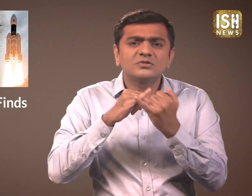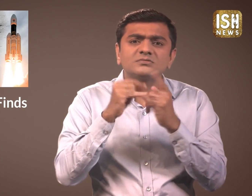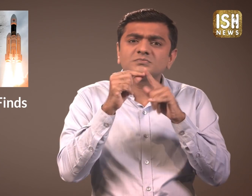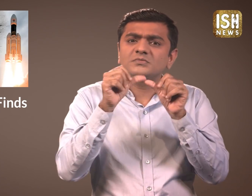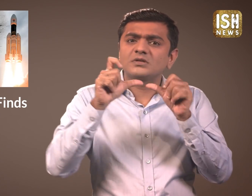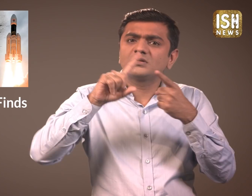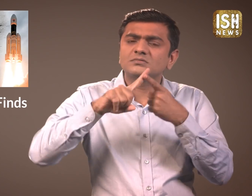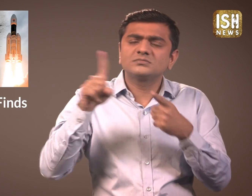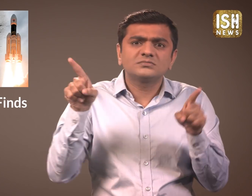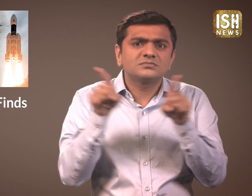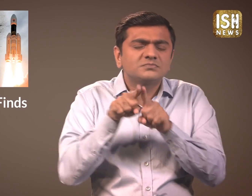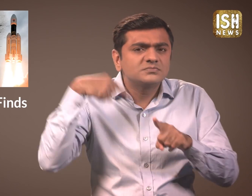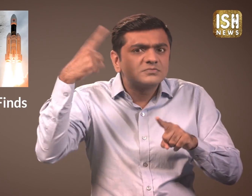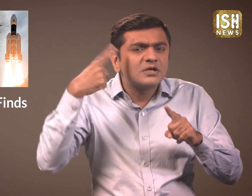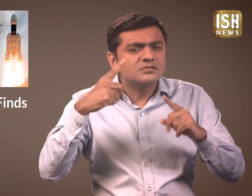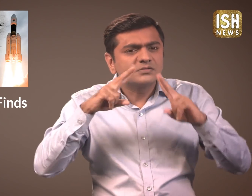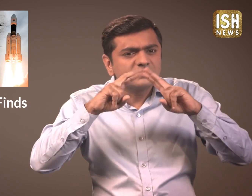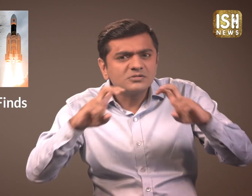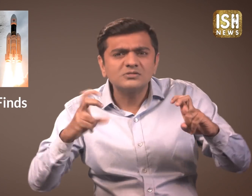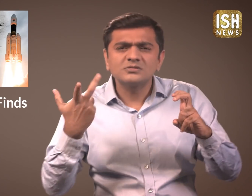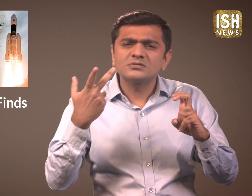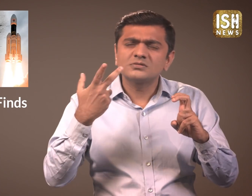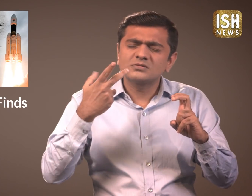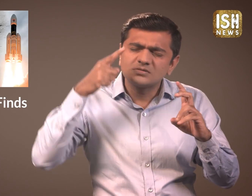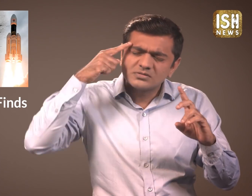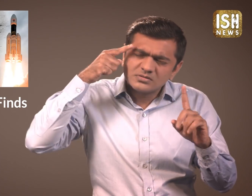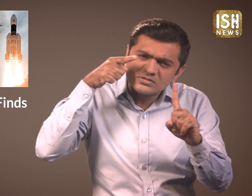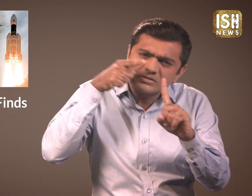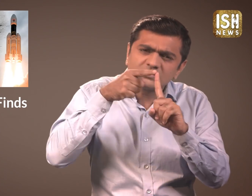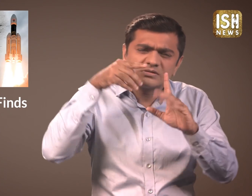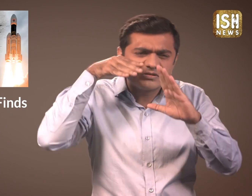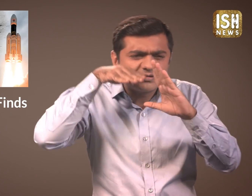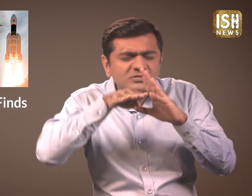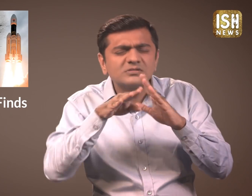Shanmuga is an ardent lover of the space and keeps analysing it.